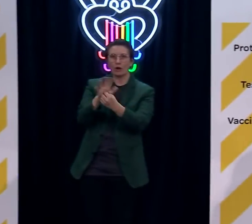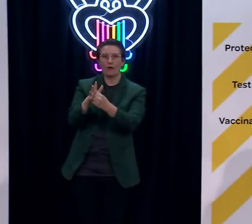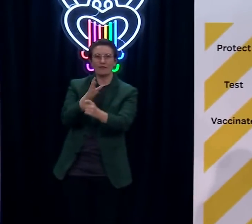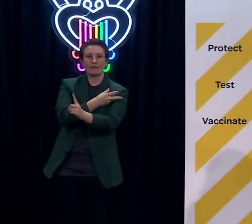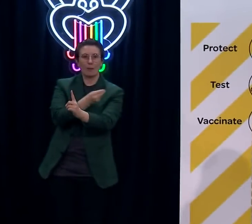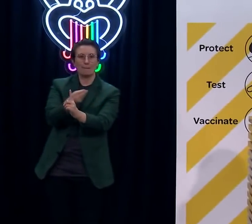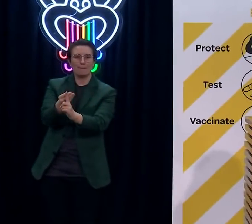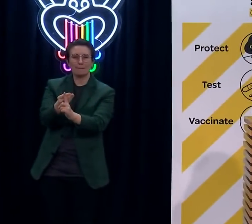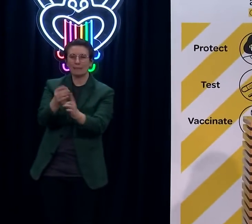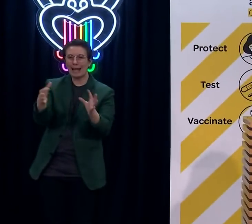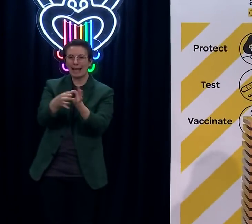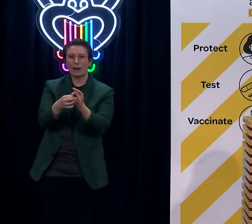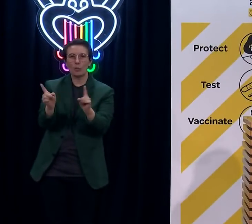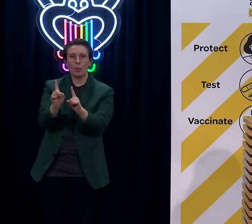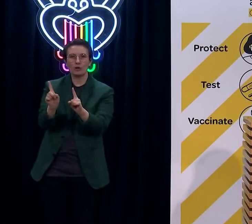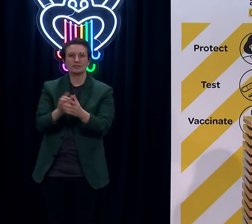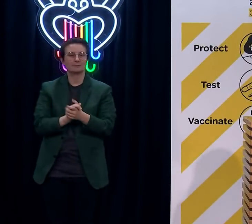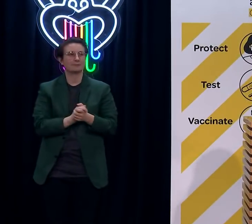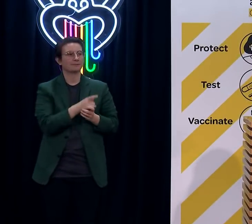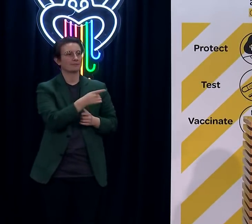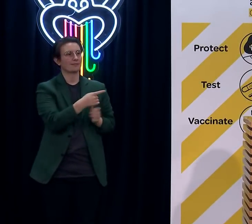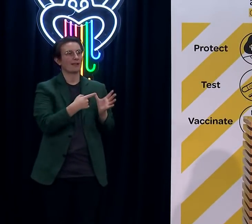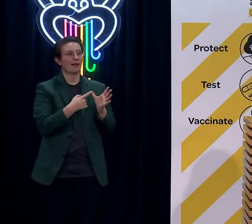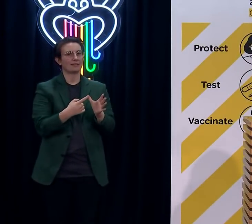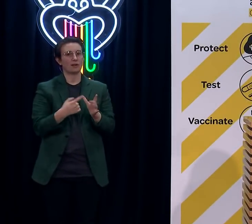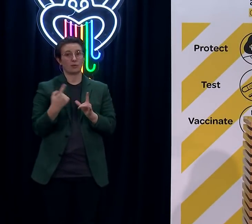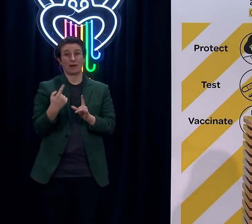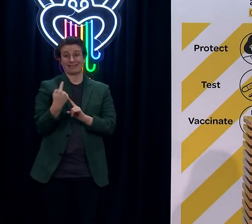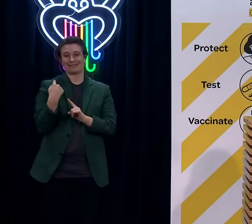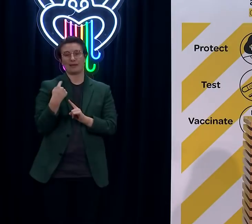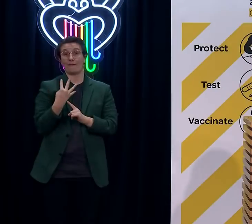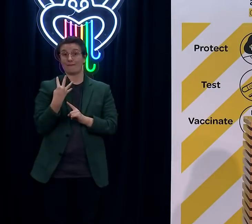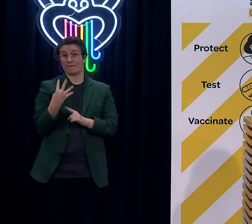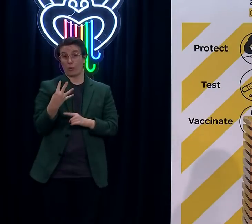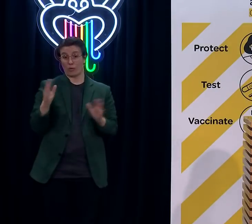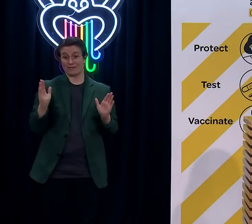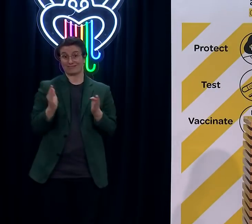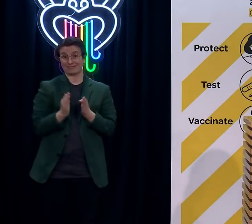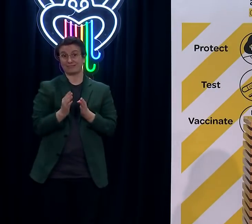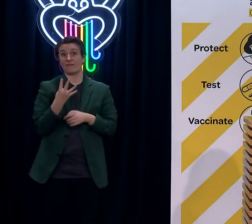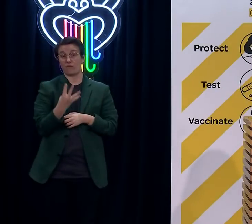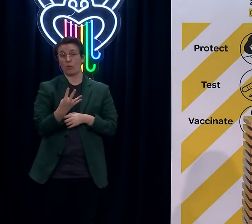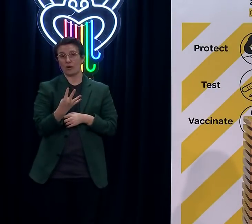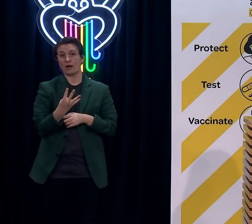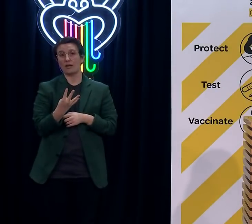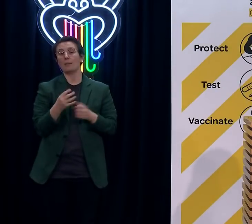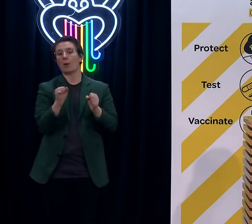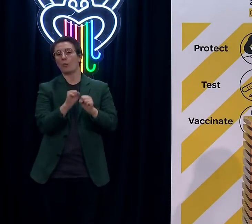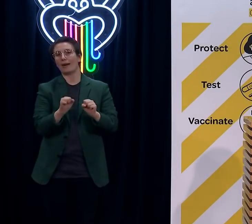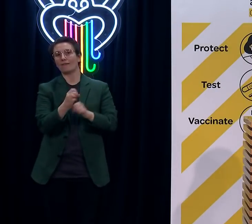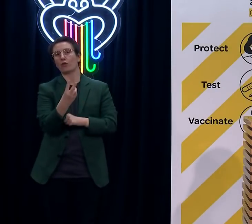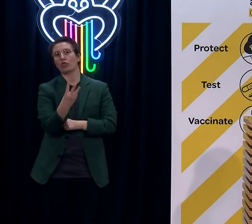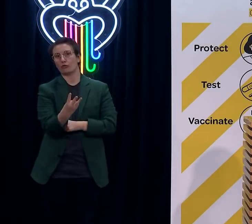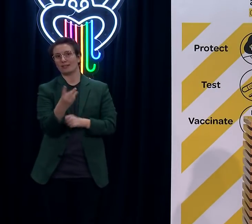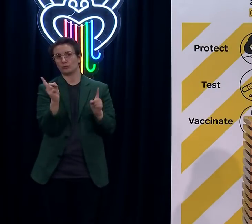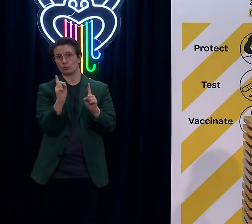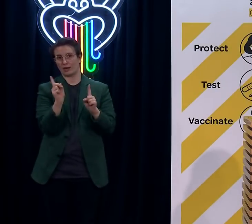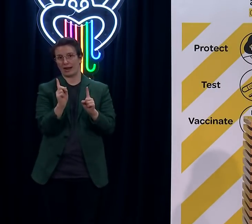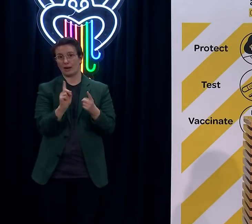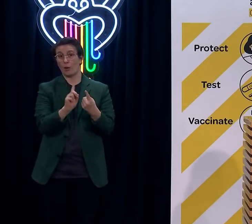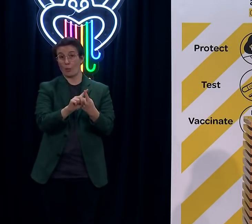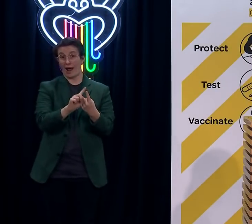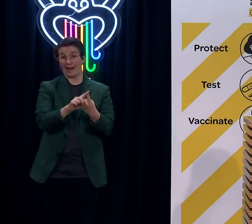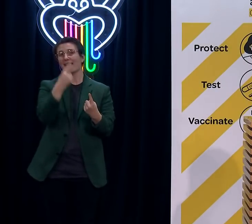we had four, that was down to four, but we still are awaiting the interviews from the three today, one of whom we think is